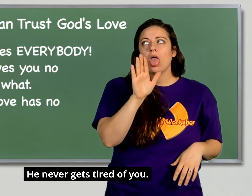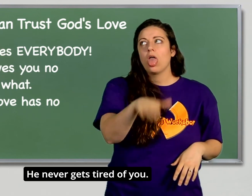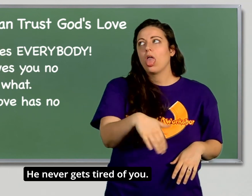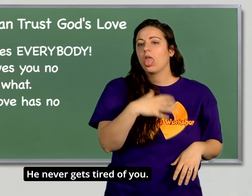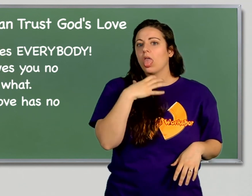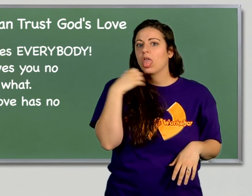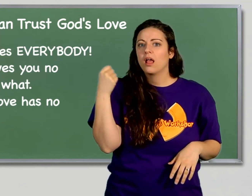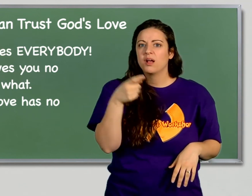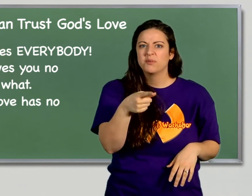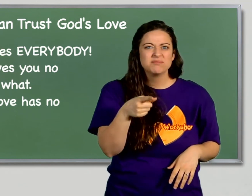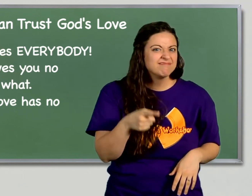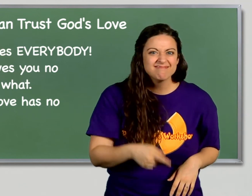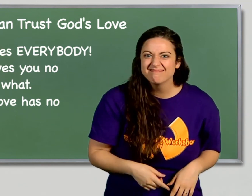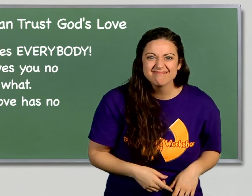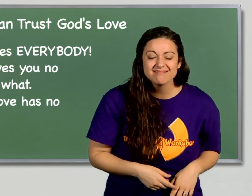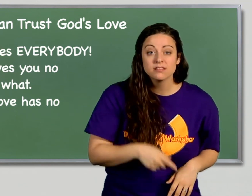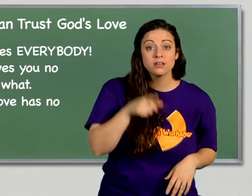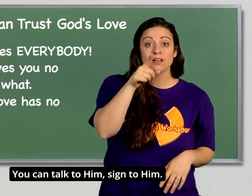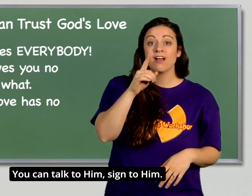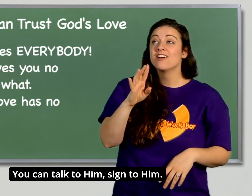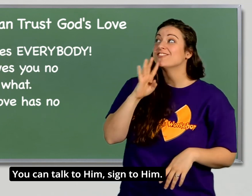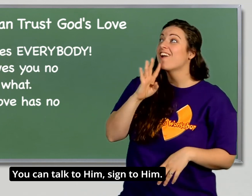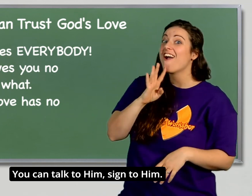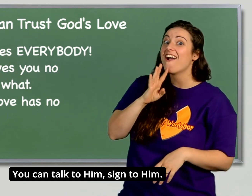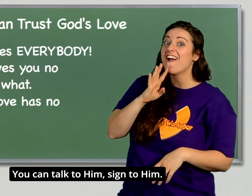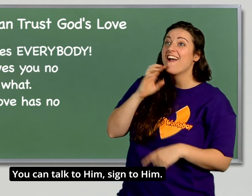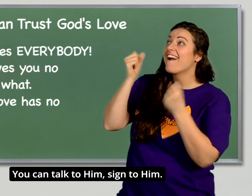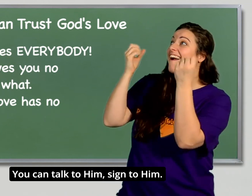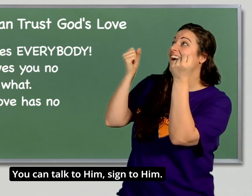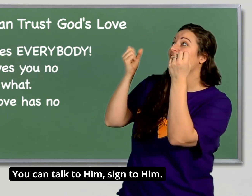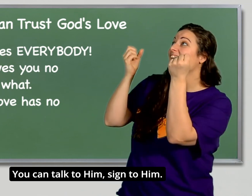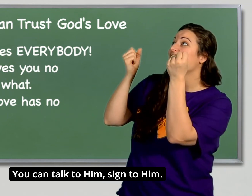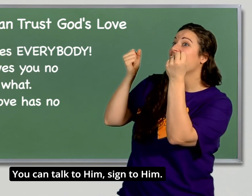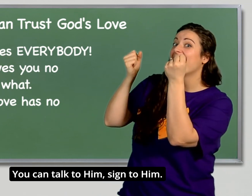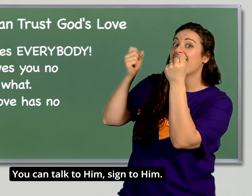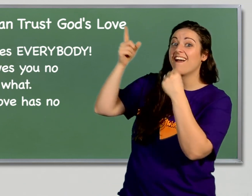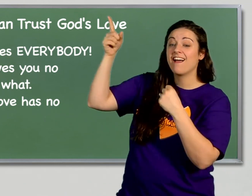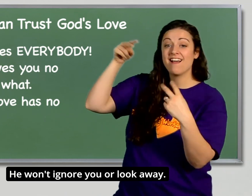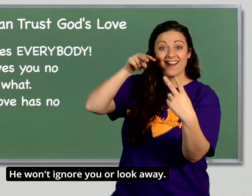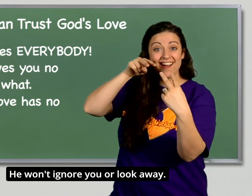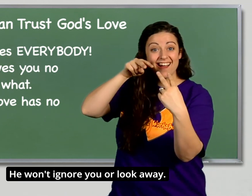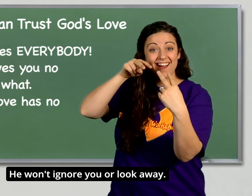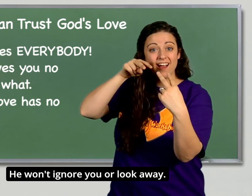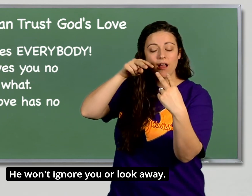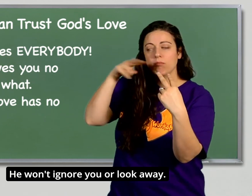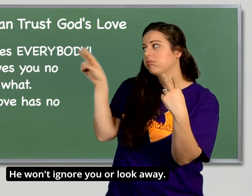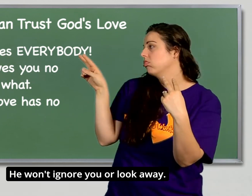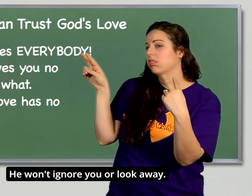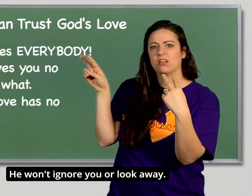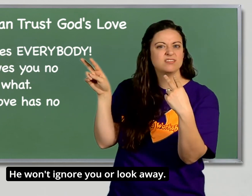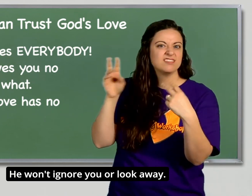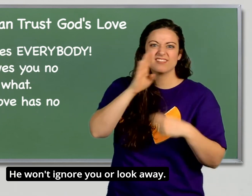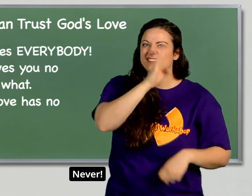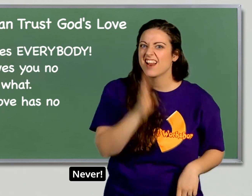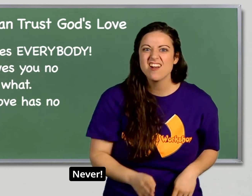of you You can talk to Him, sign to Him He won't ignore you or look away Never